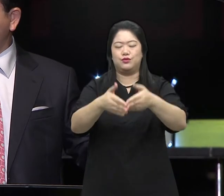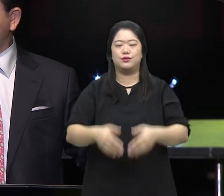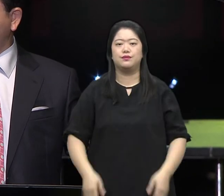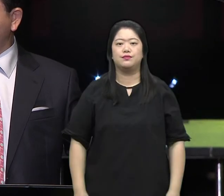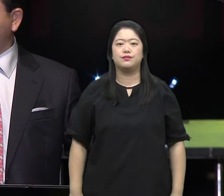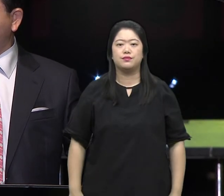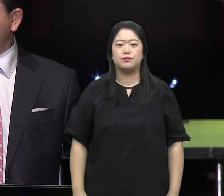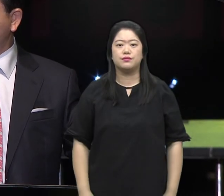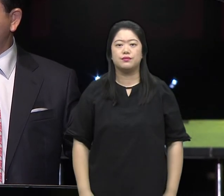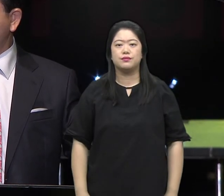prayer.